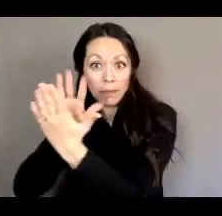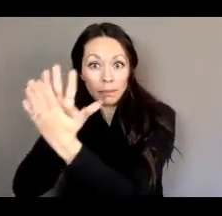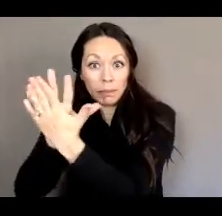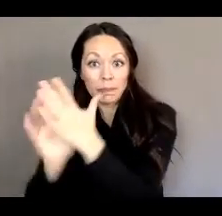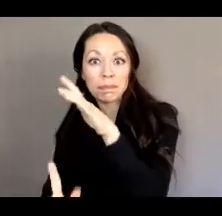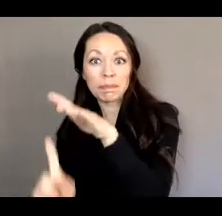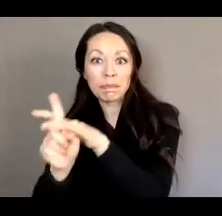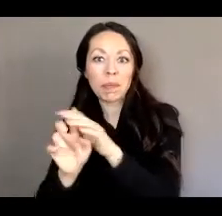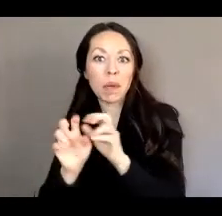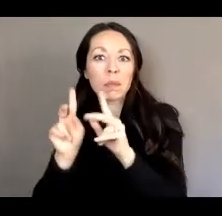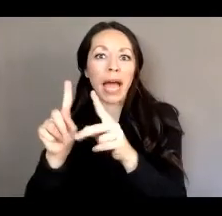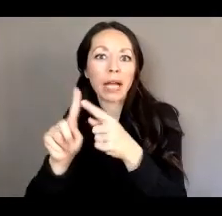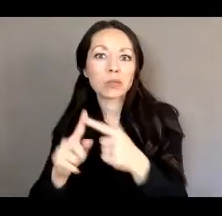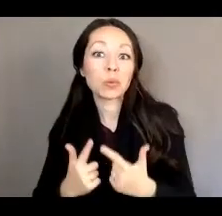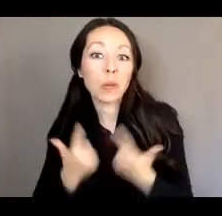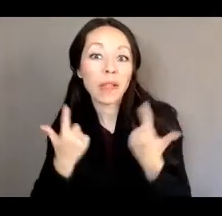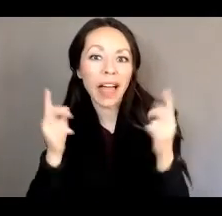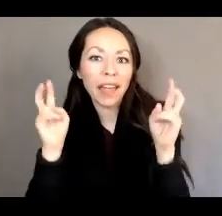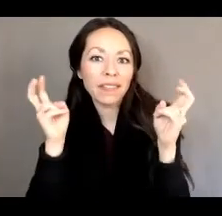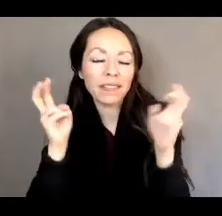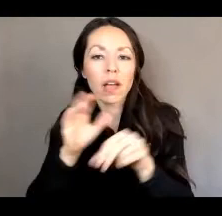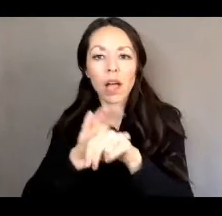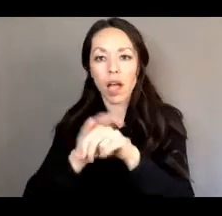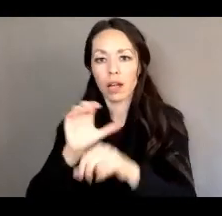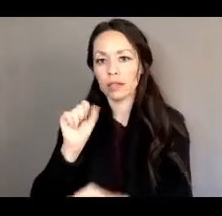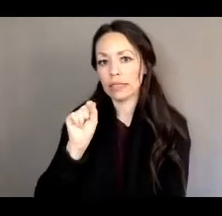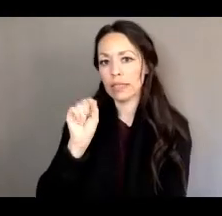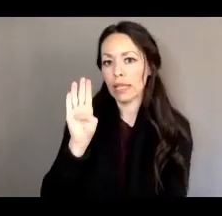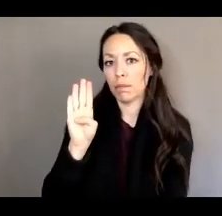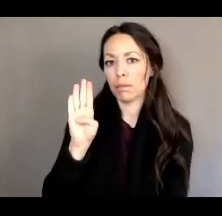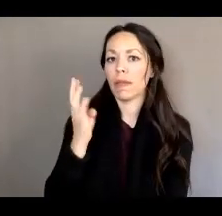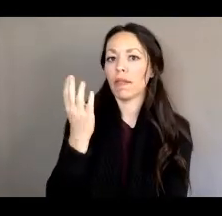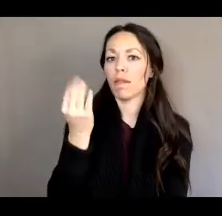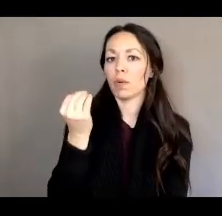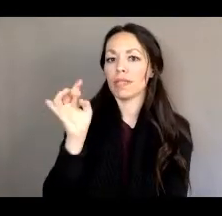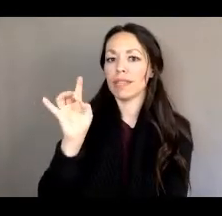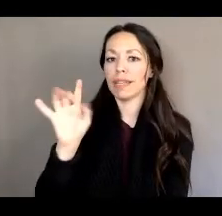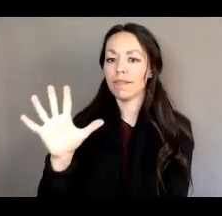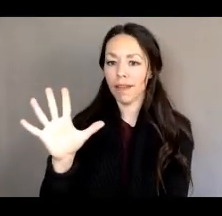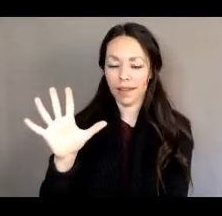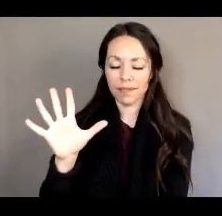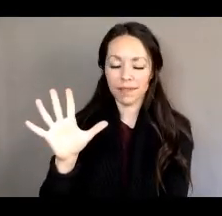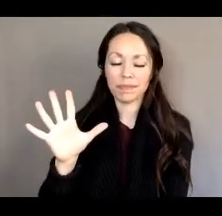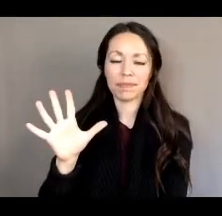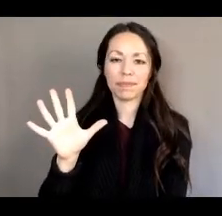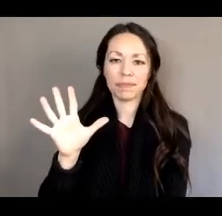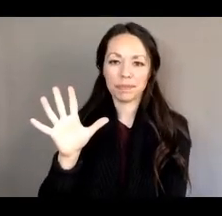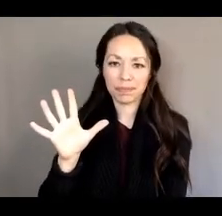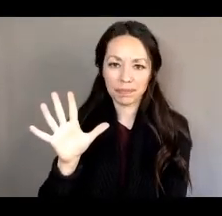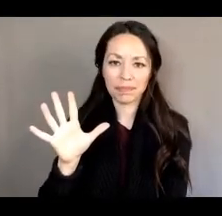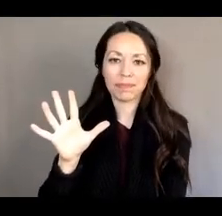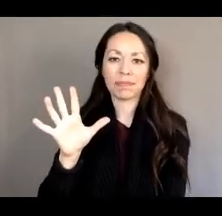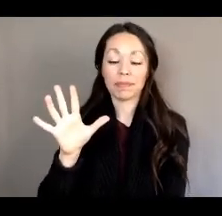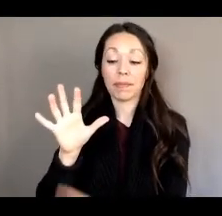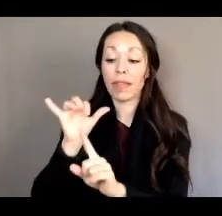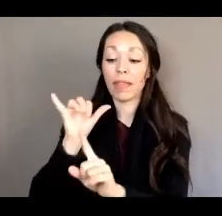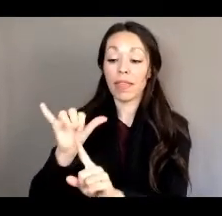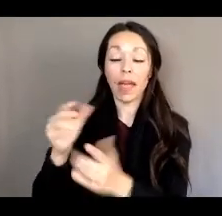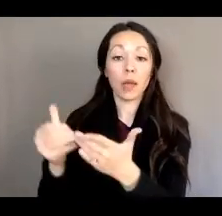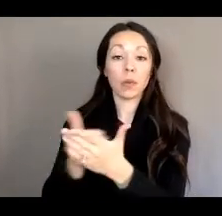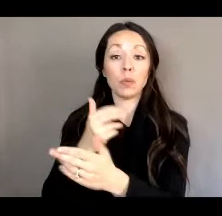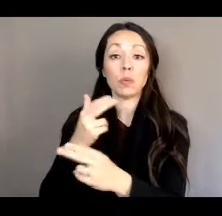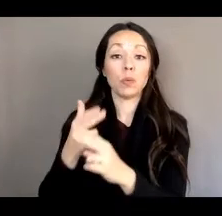and is now on Senate bill 1485 as a strike everything bill.